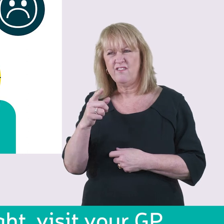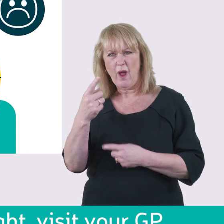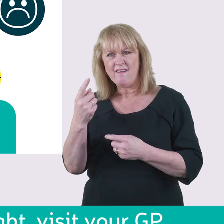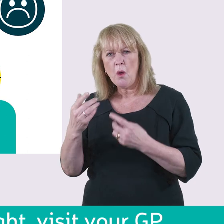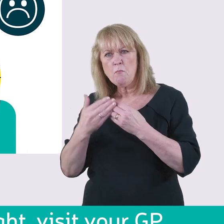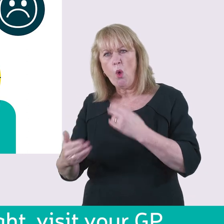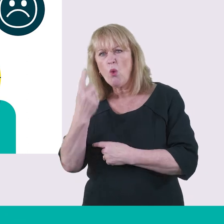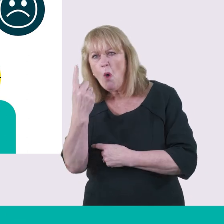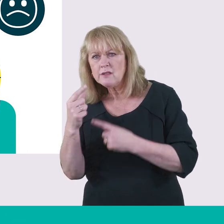your GP.